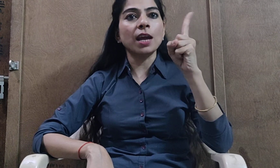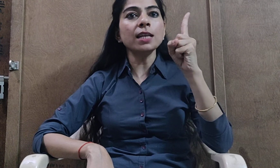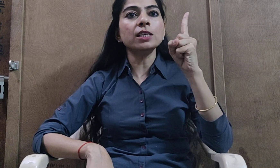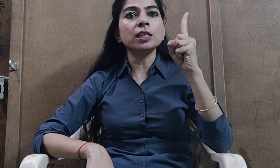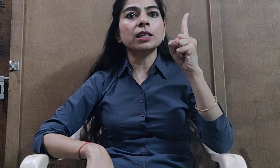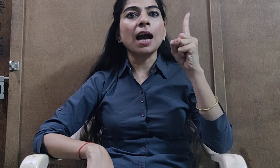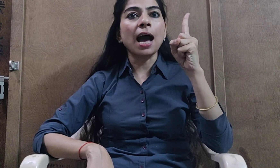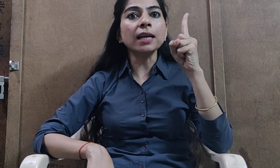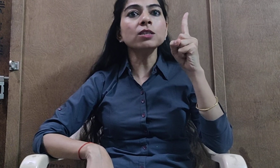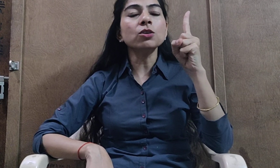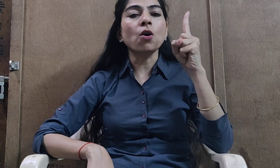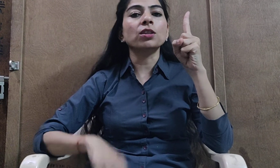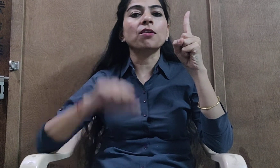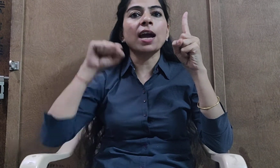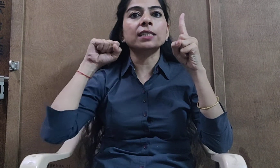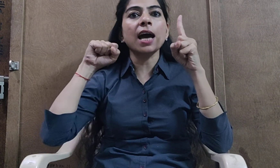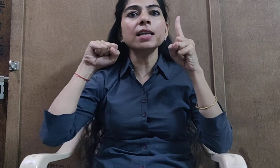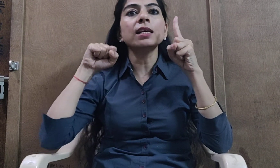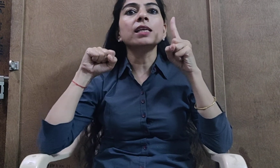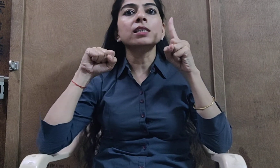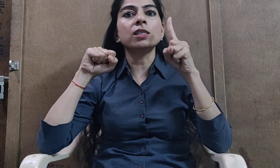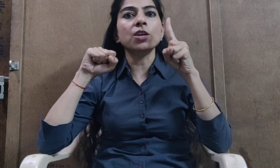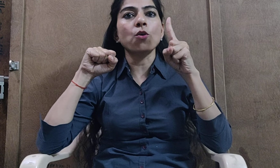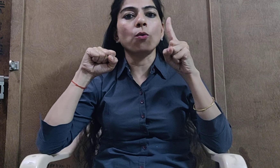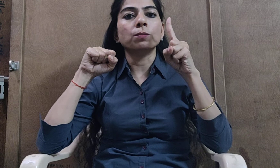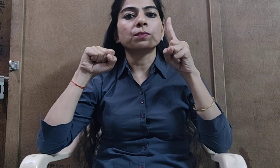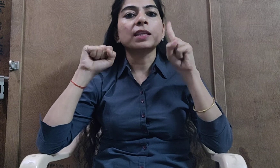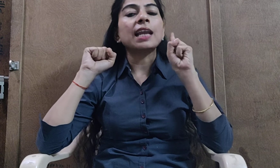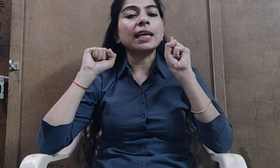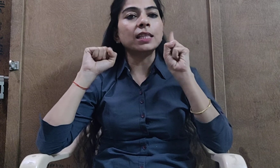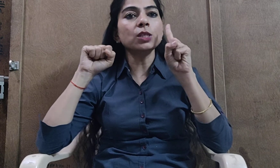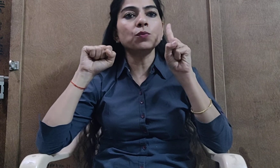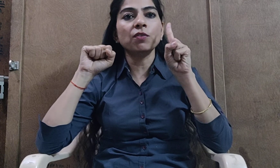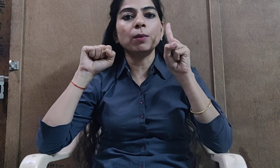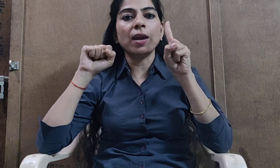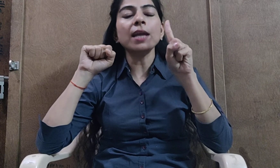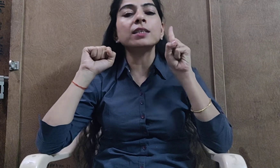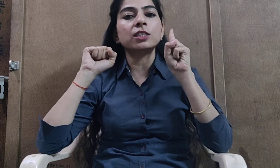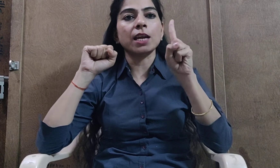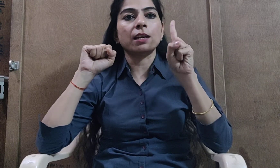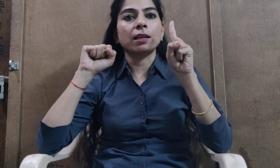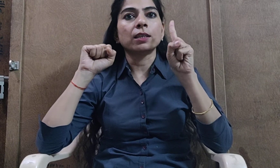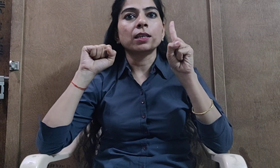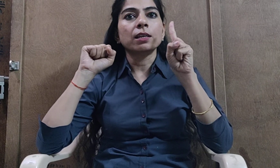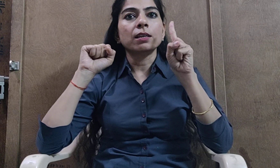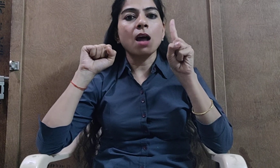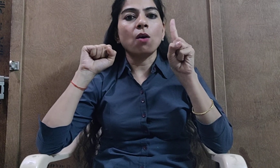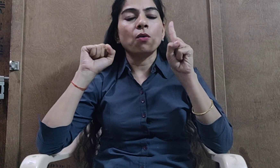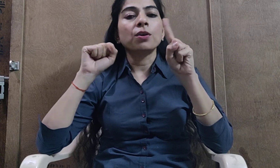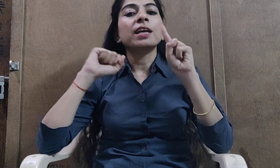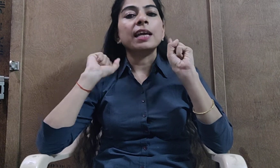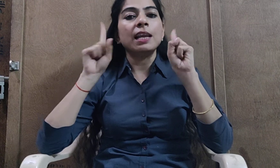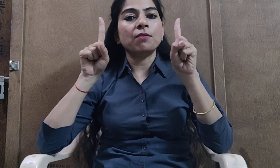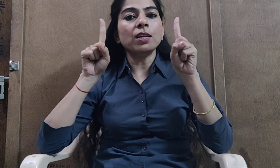8 and on the right hand 0. Like this we will make 10. Now 11,